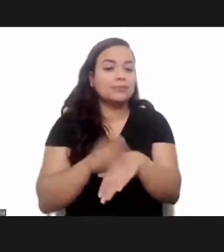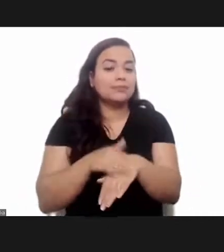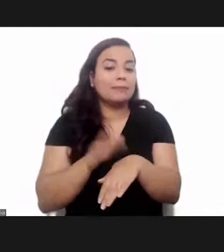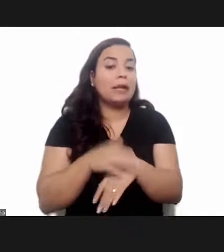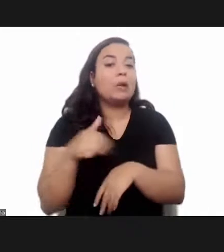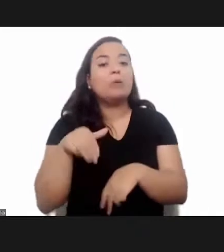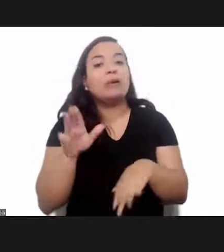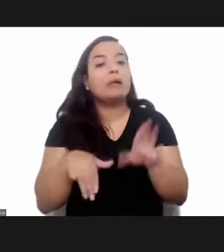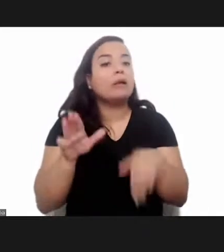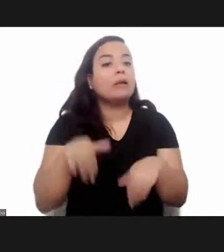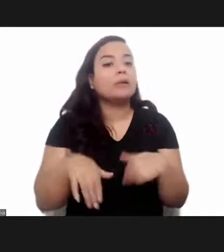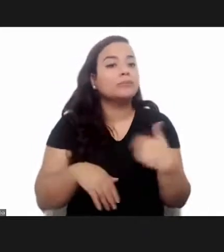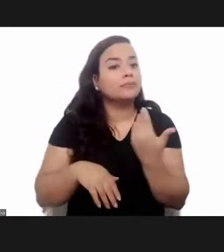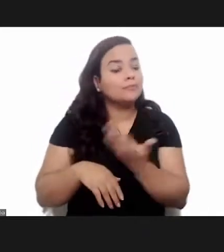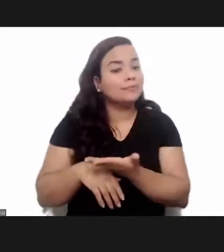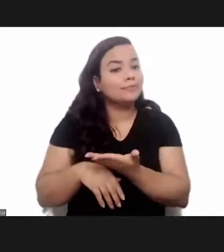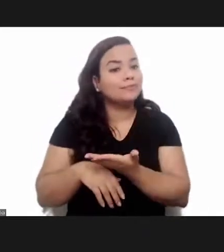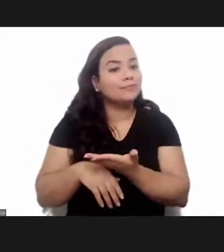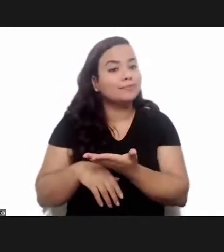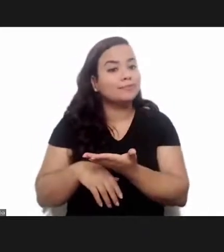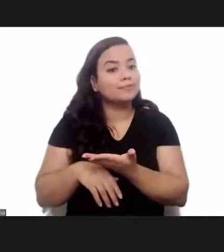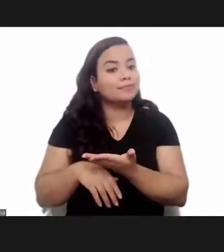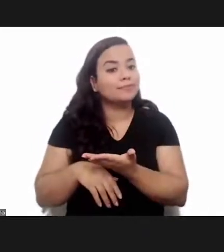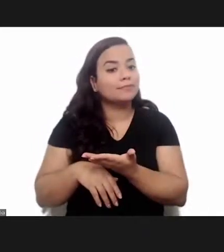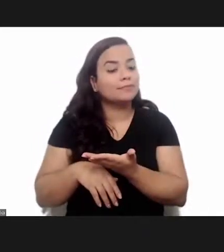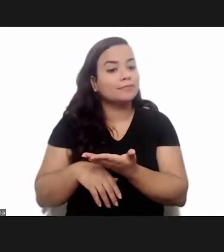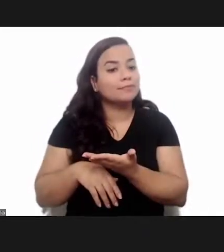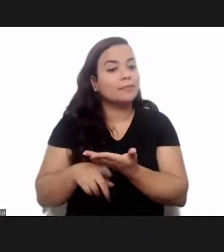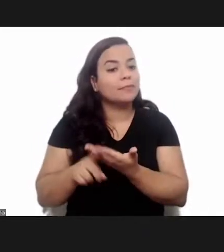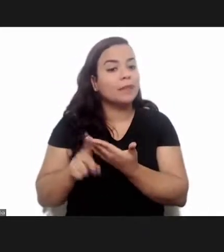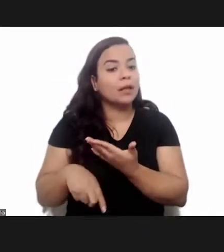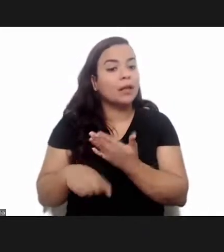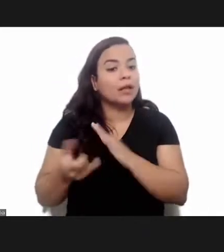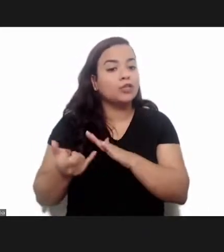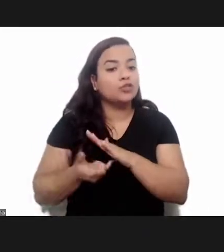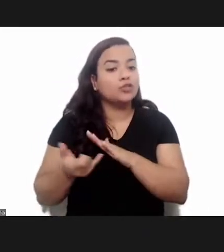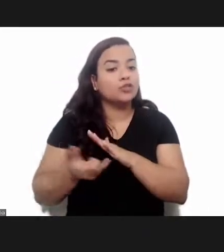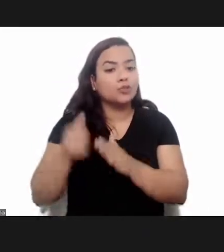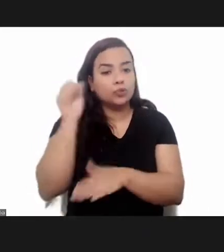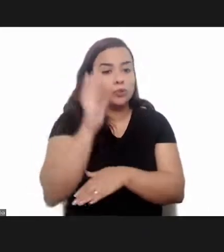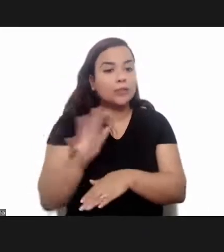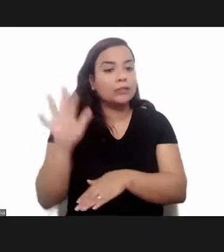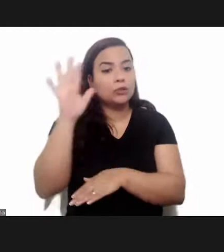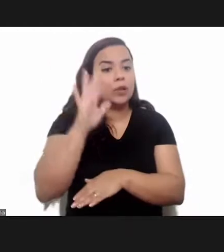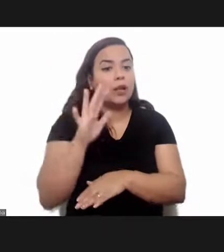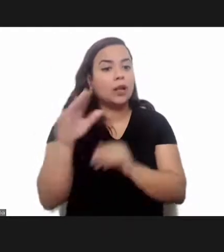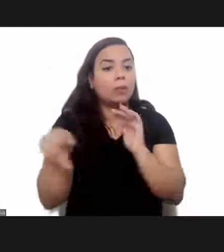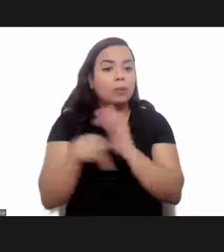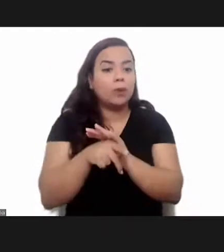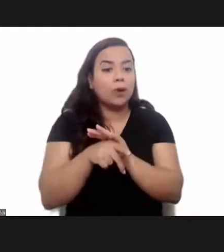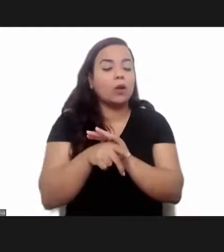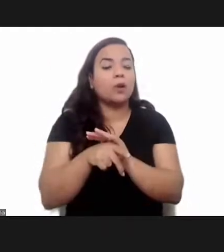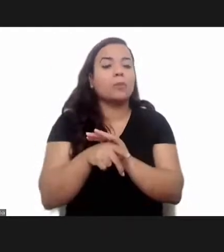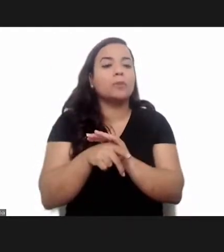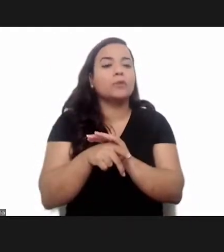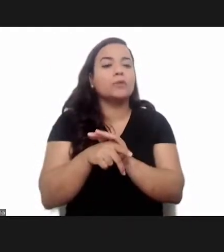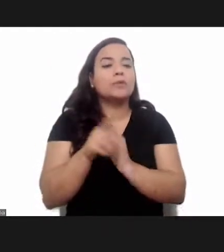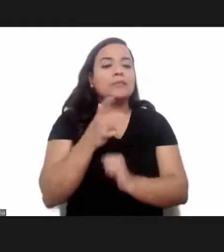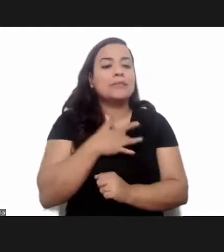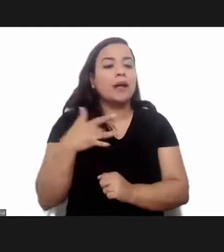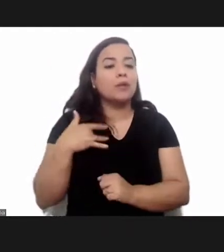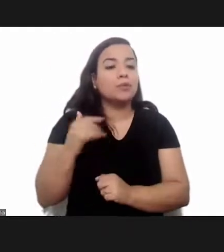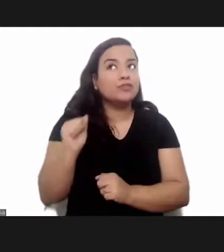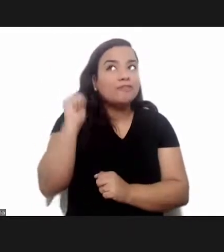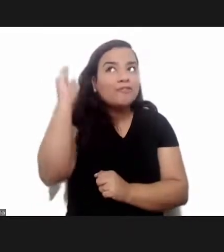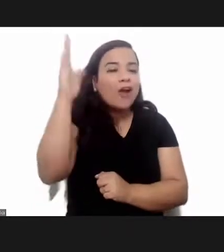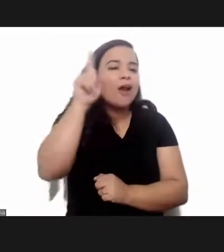necessary this financial effort came from the national nih in the